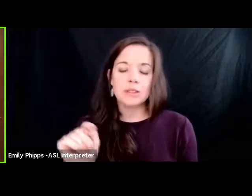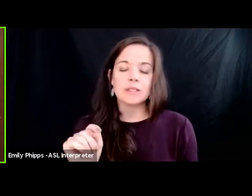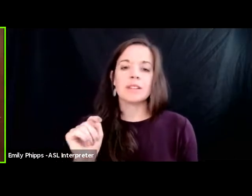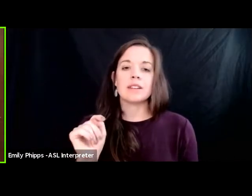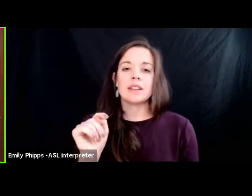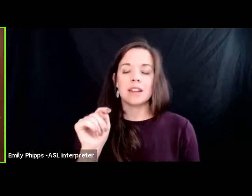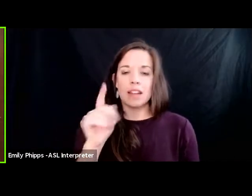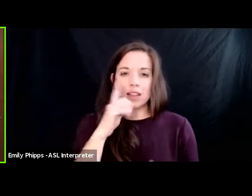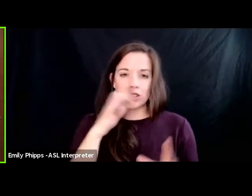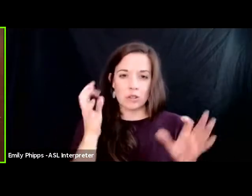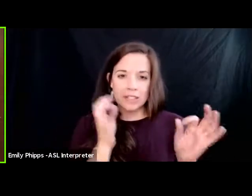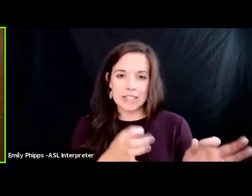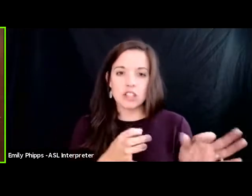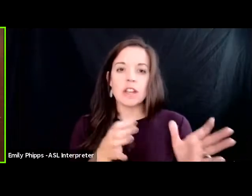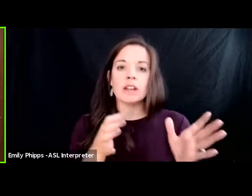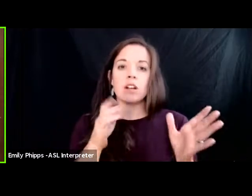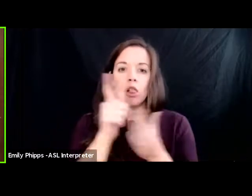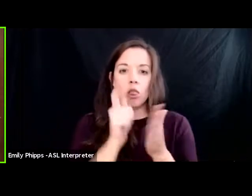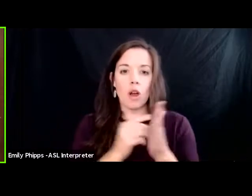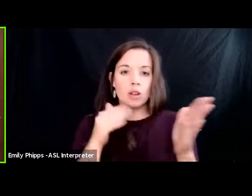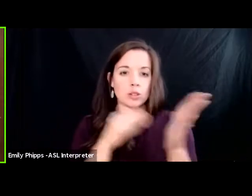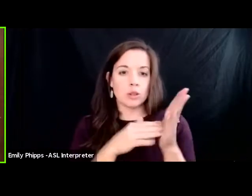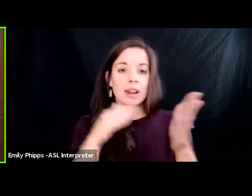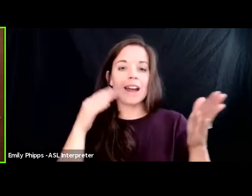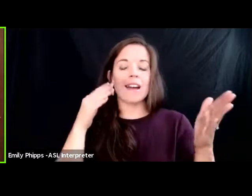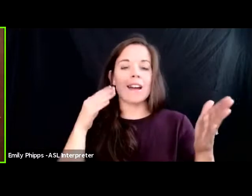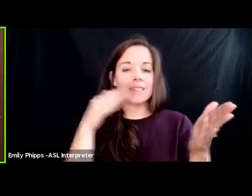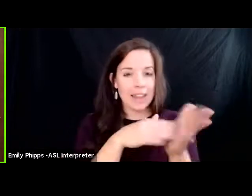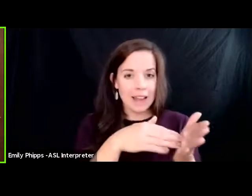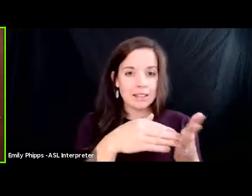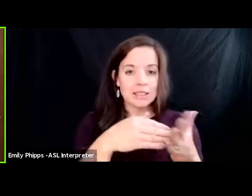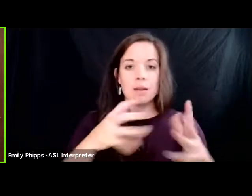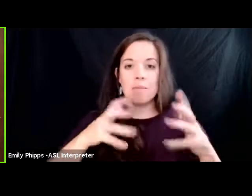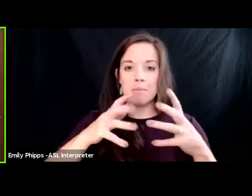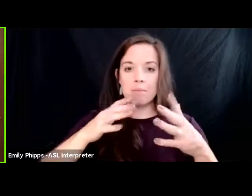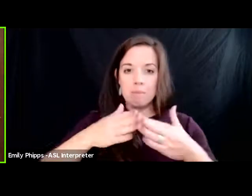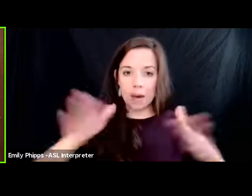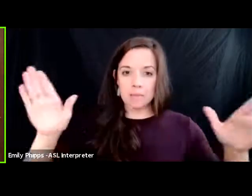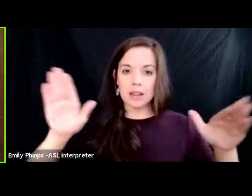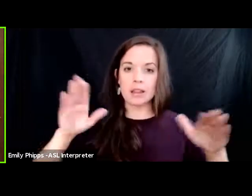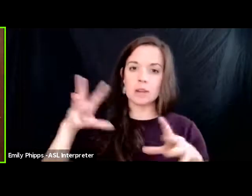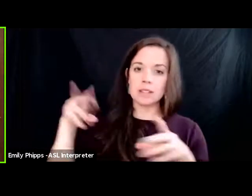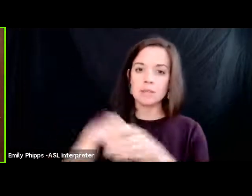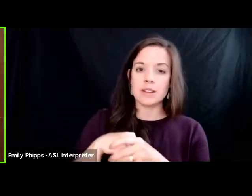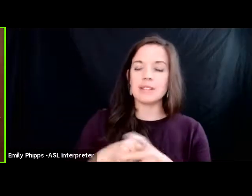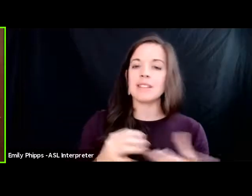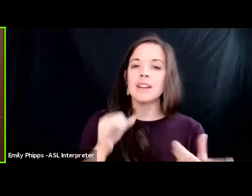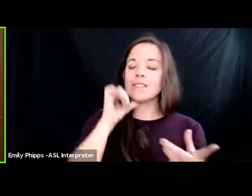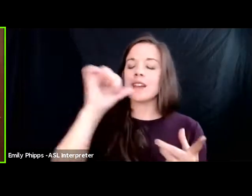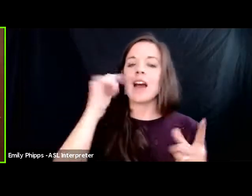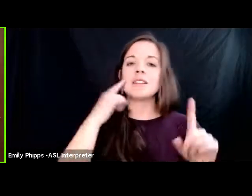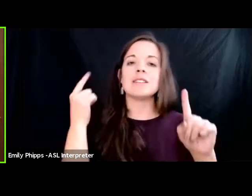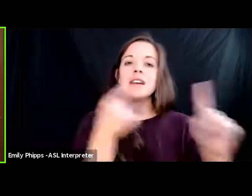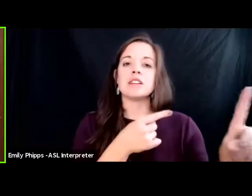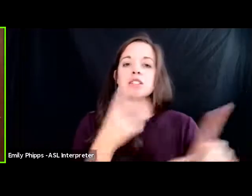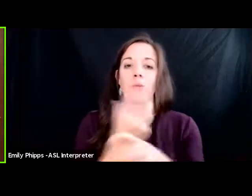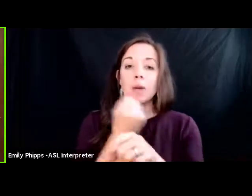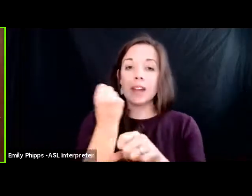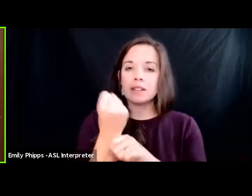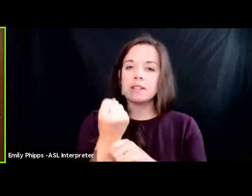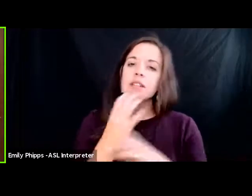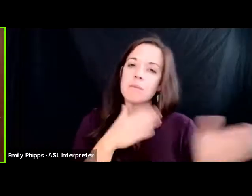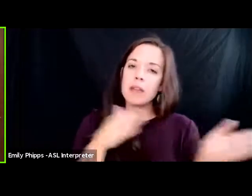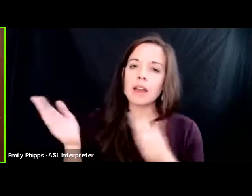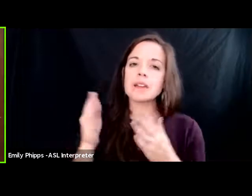against public participation there are lawsuits that are not often intended to win they're intended to silence a corporation